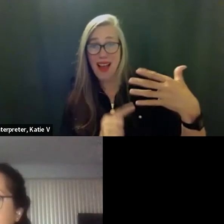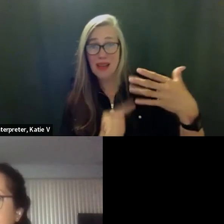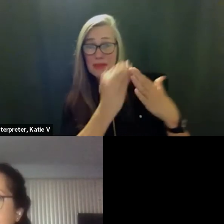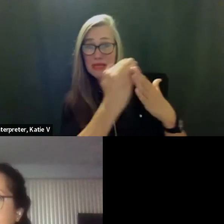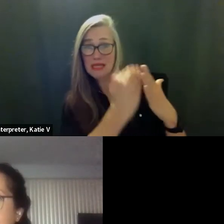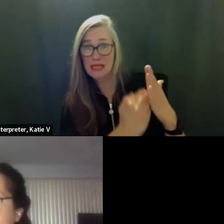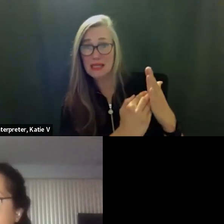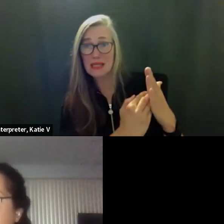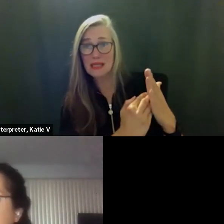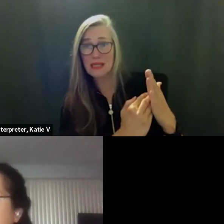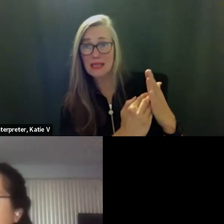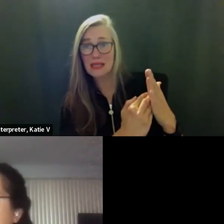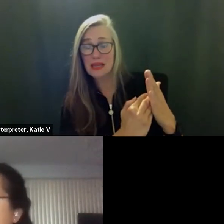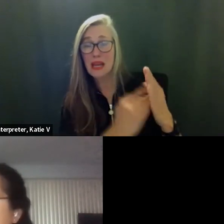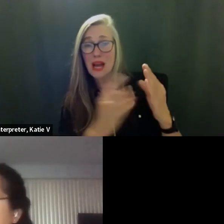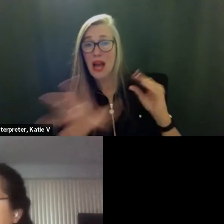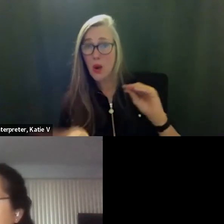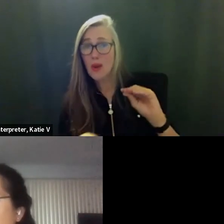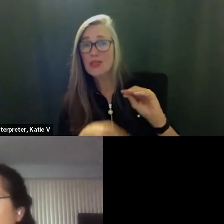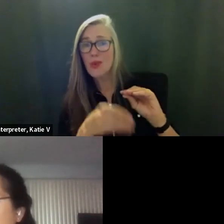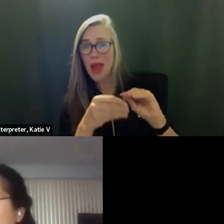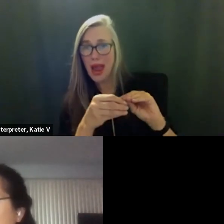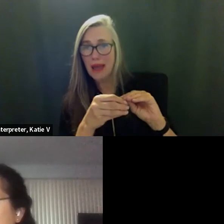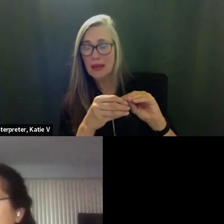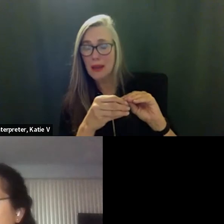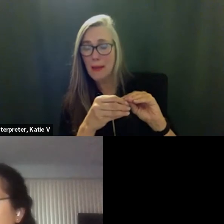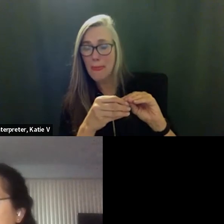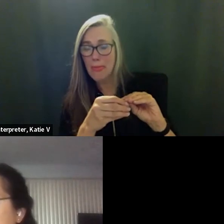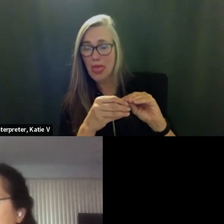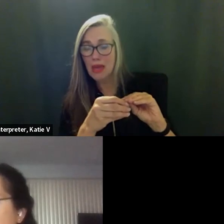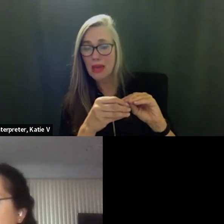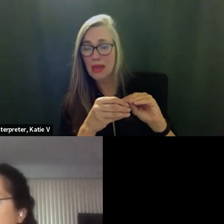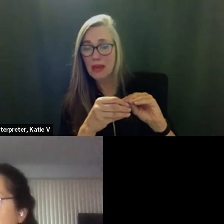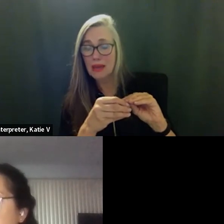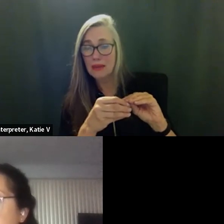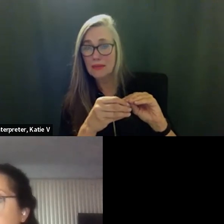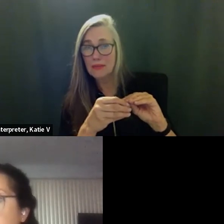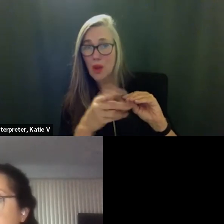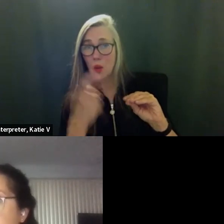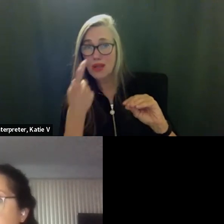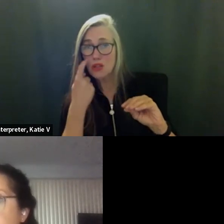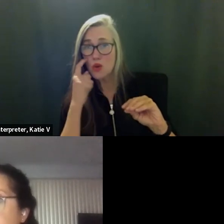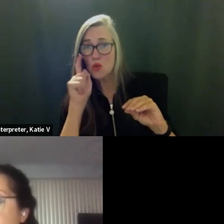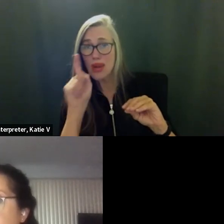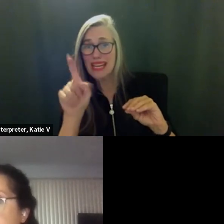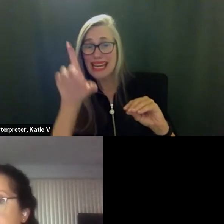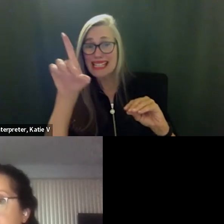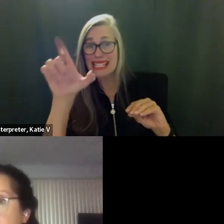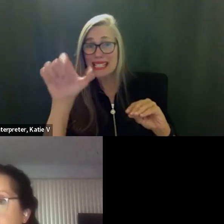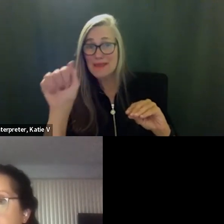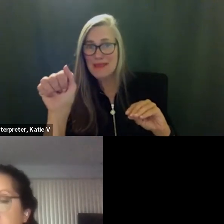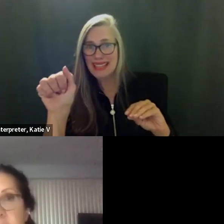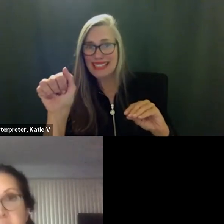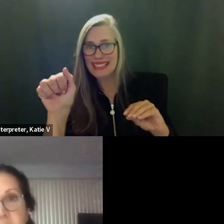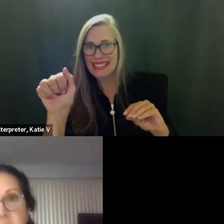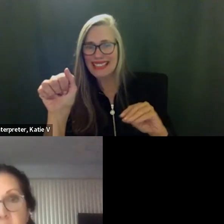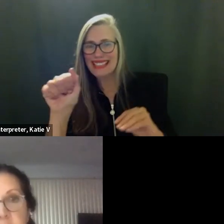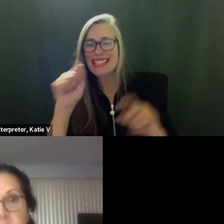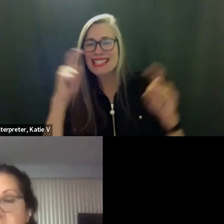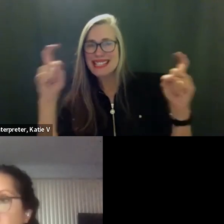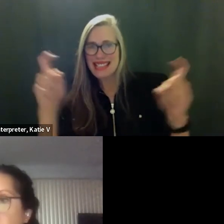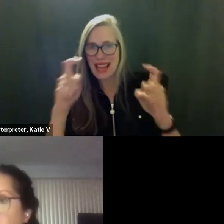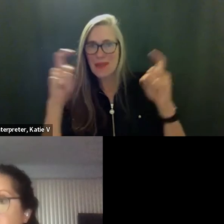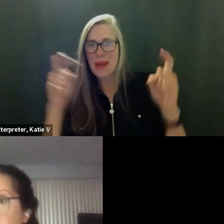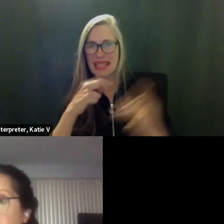okay i'd like to add a recognition of disability history week the second